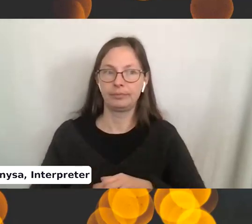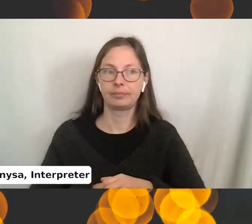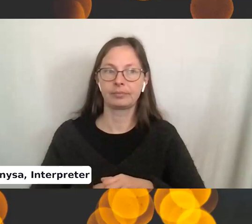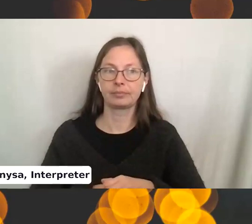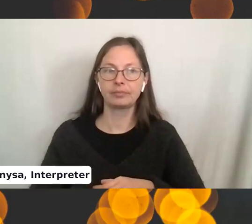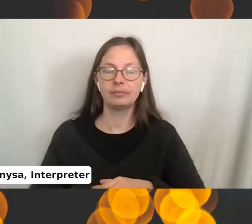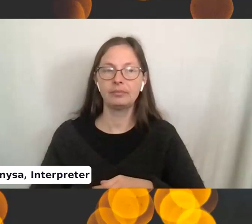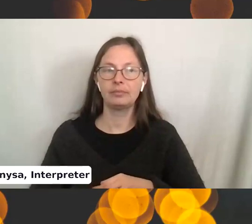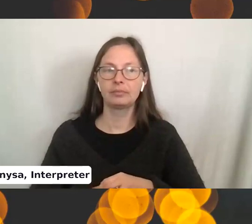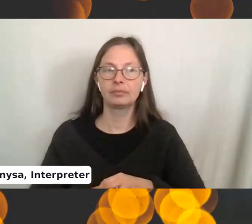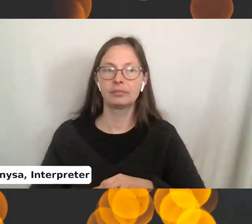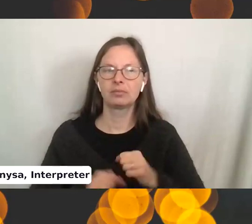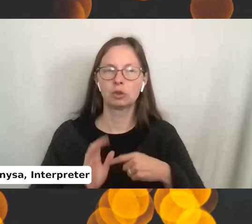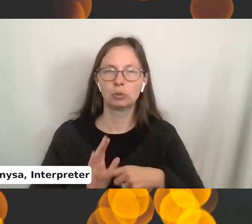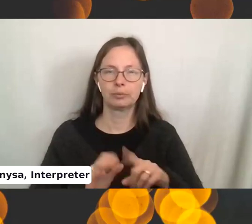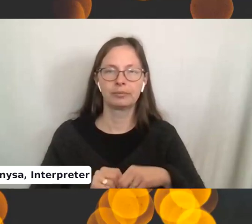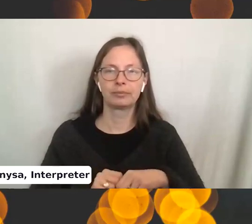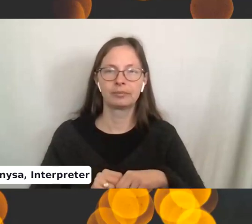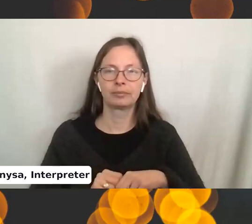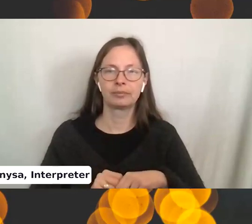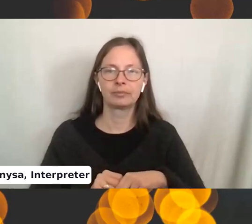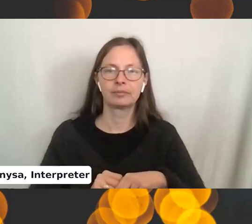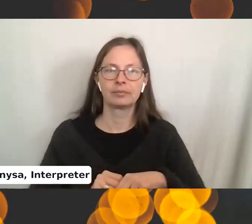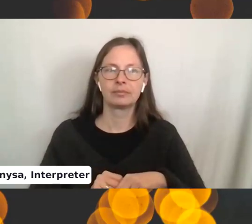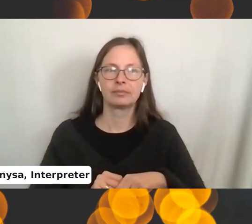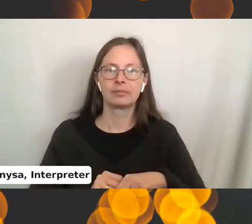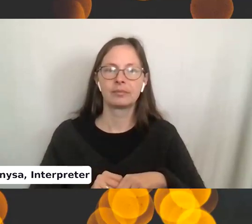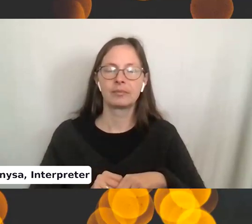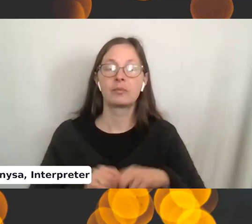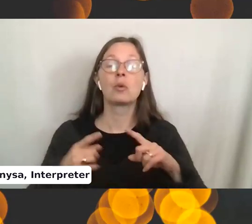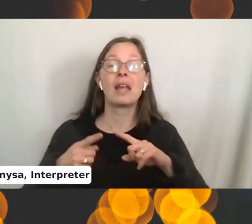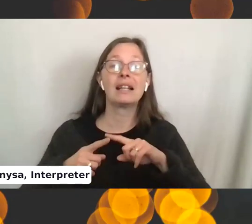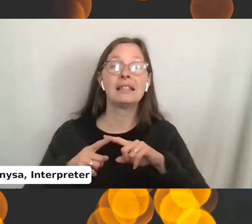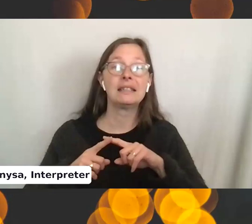um, I can show you. So I'm not going to decrease or anything, but you knit one stitch.